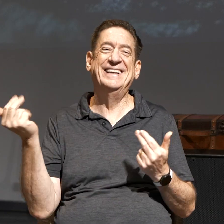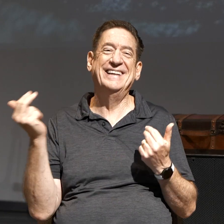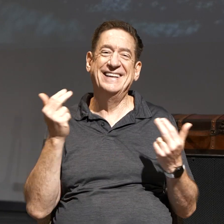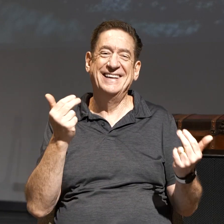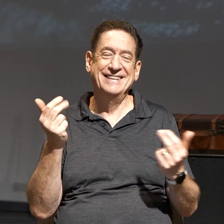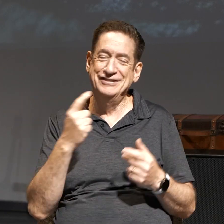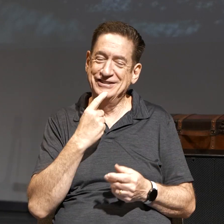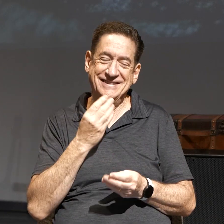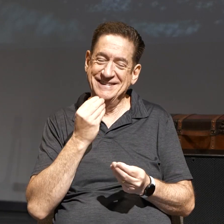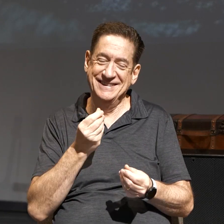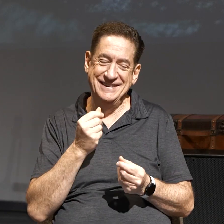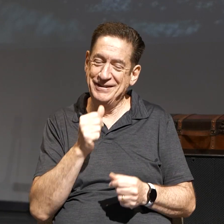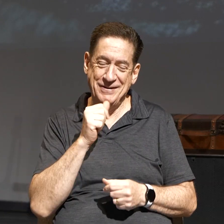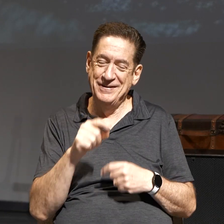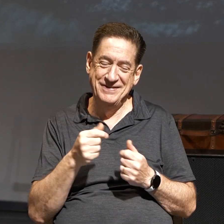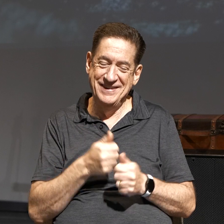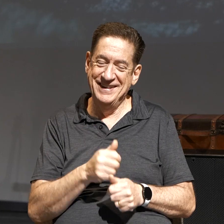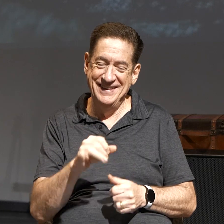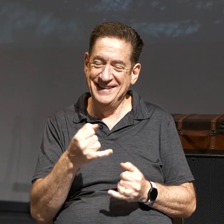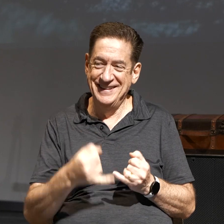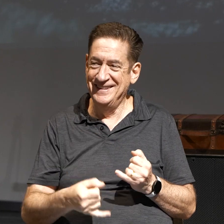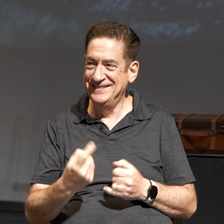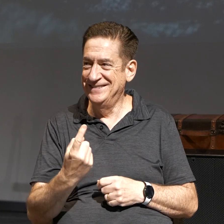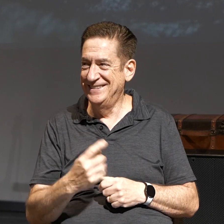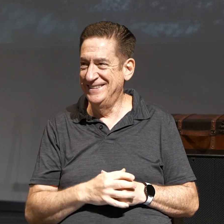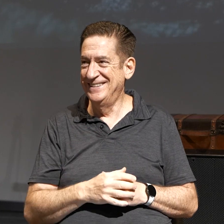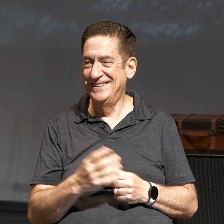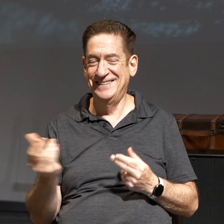Just kidding. Don't go by that last one, okay?